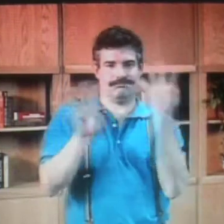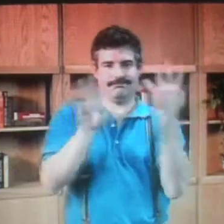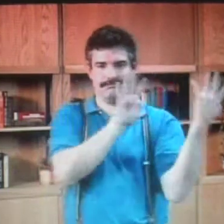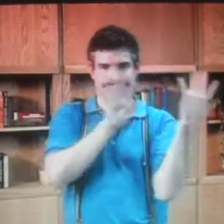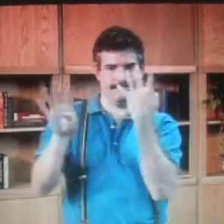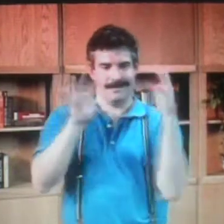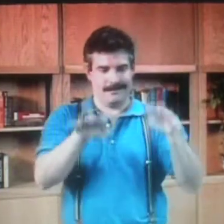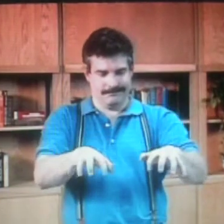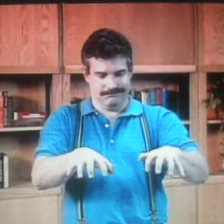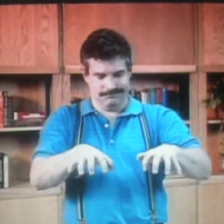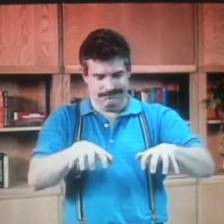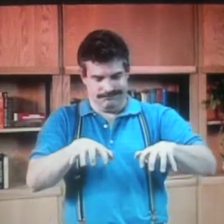students to enter the class.